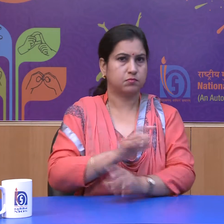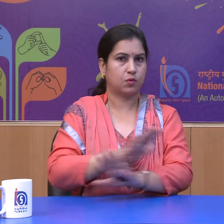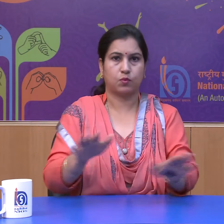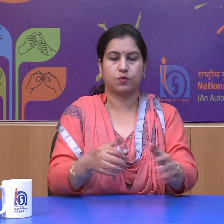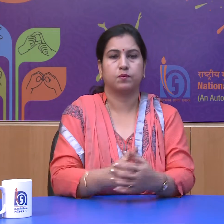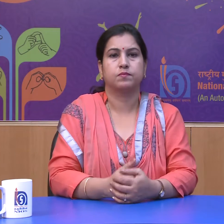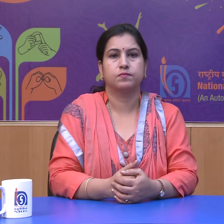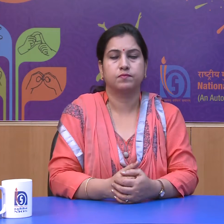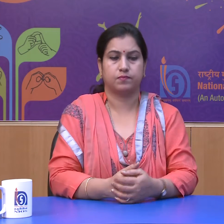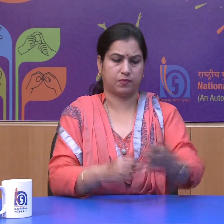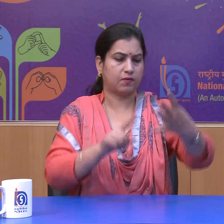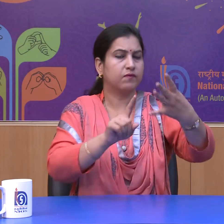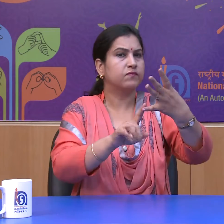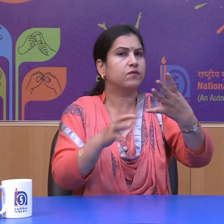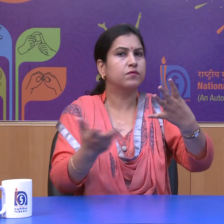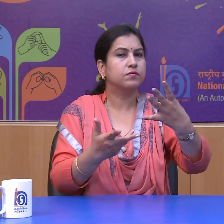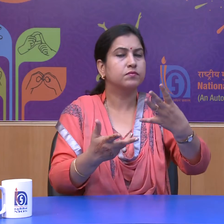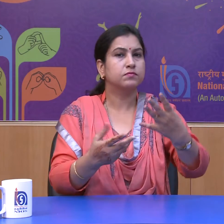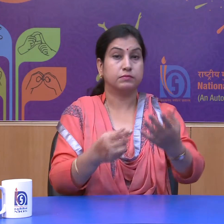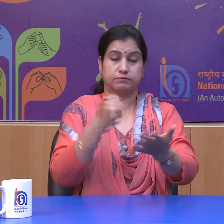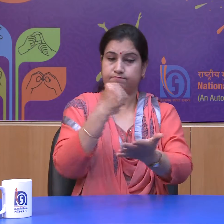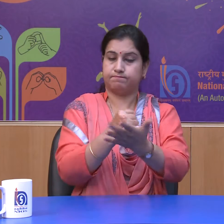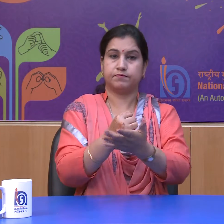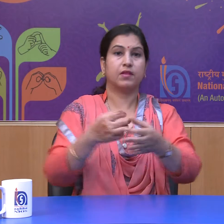Number 4 is right to freedom of religion.